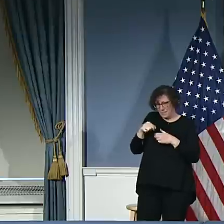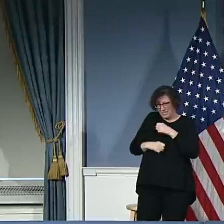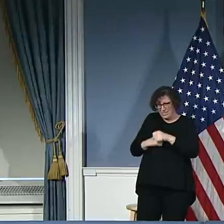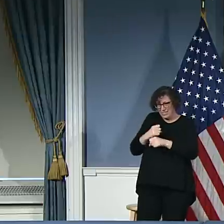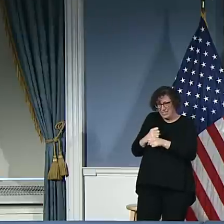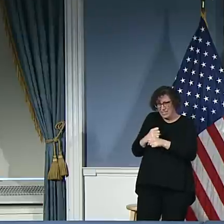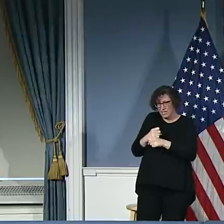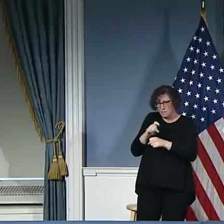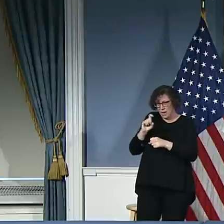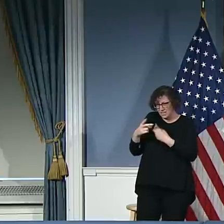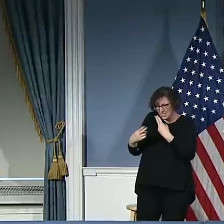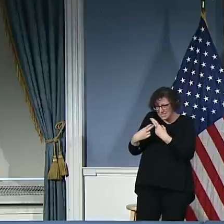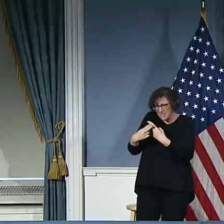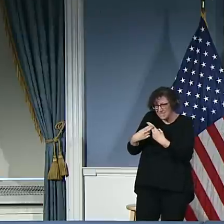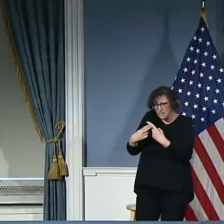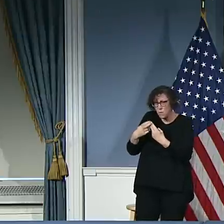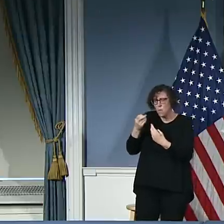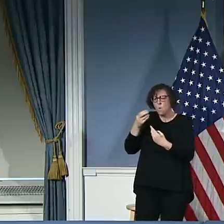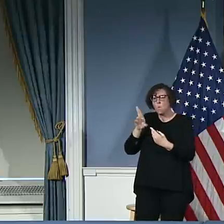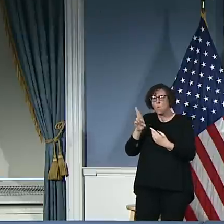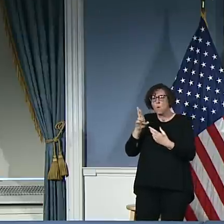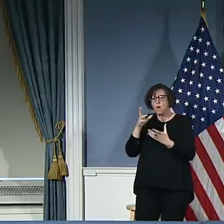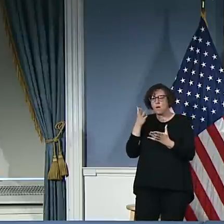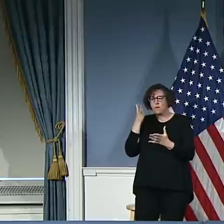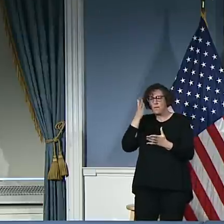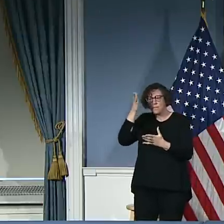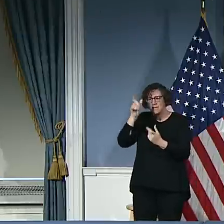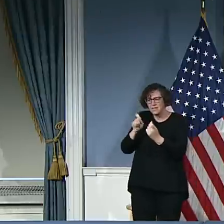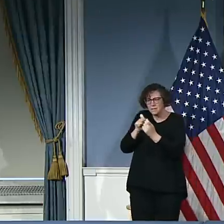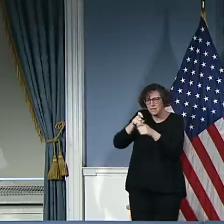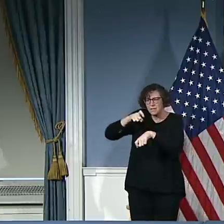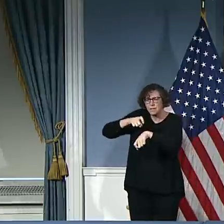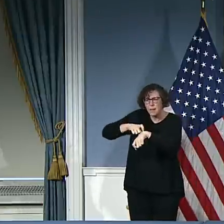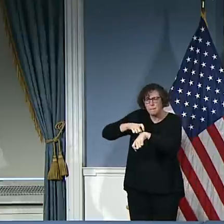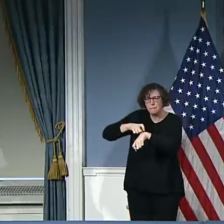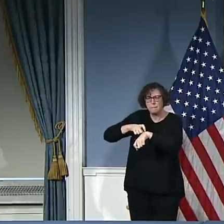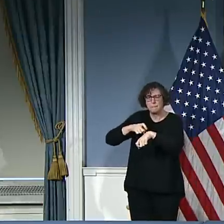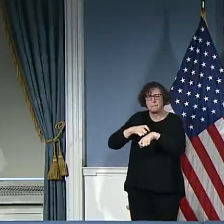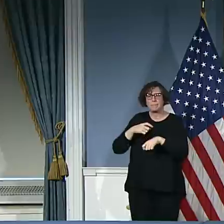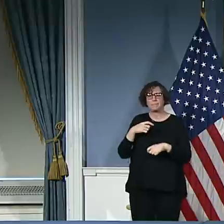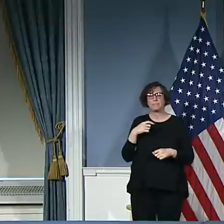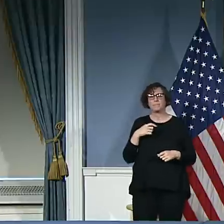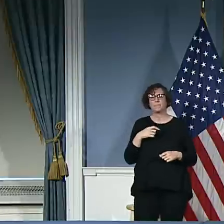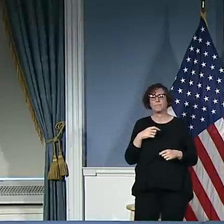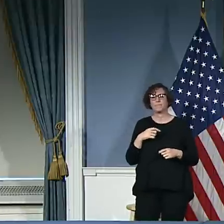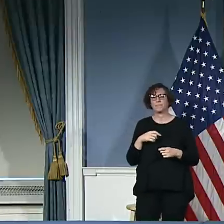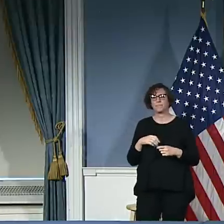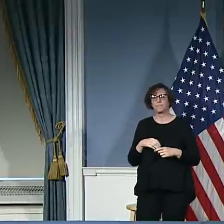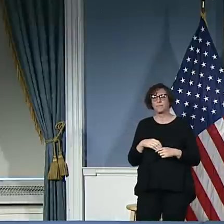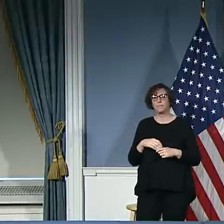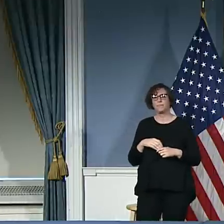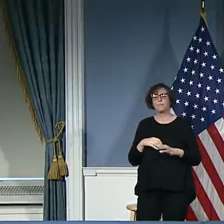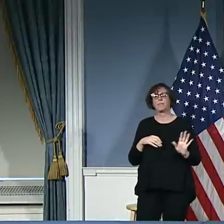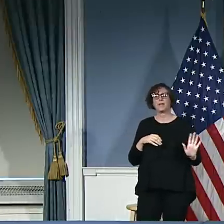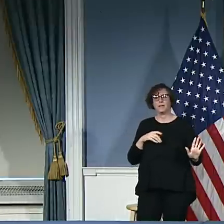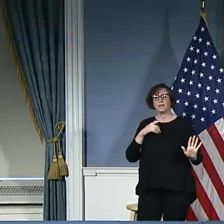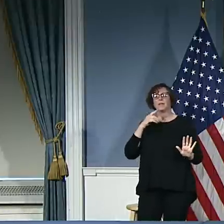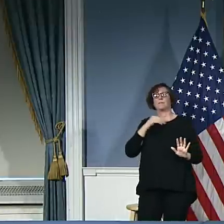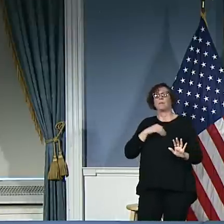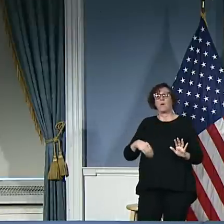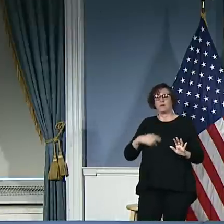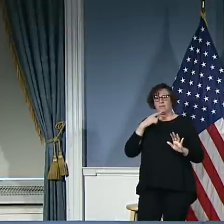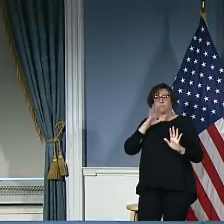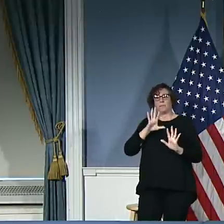let me answer that. We'll let you continue in a sec. Bridget, it is at least, and I'm underlining the words at